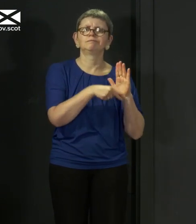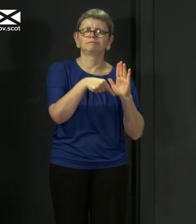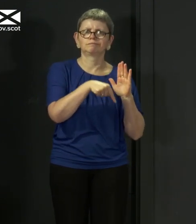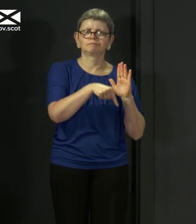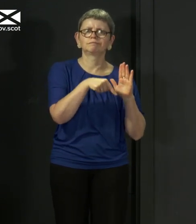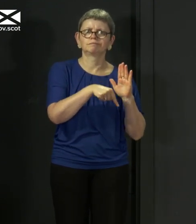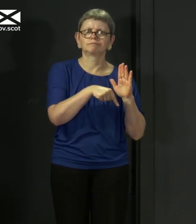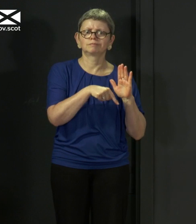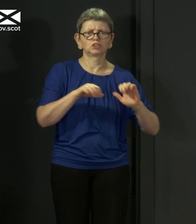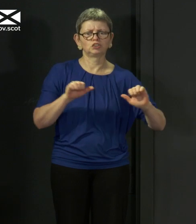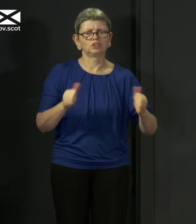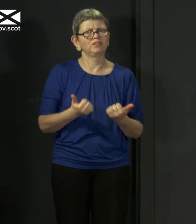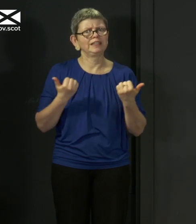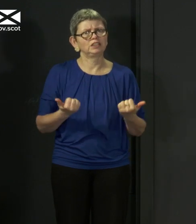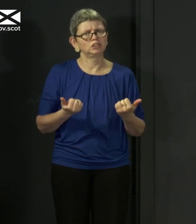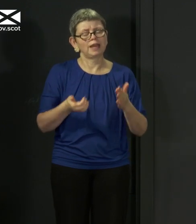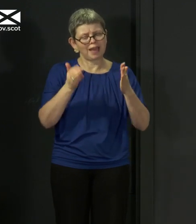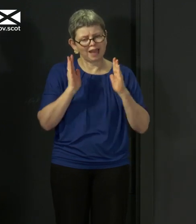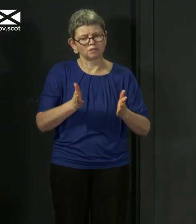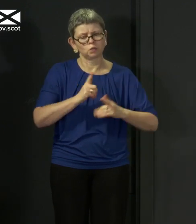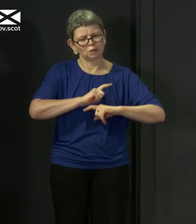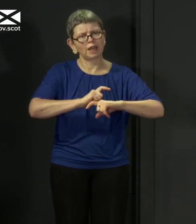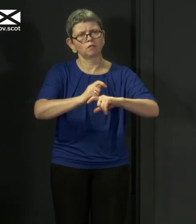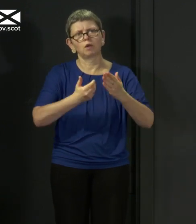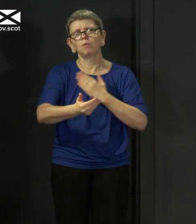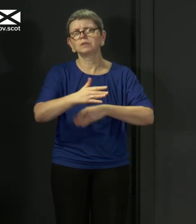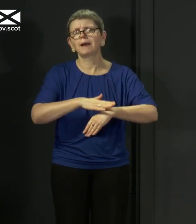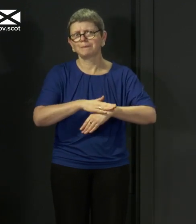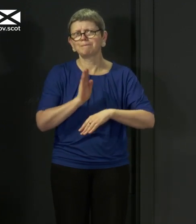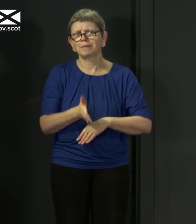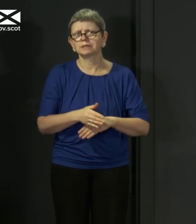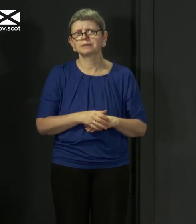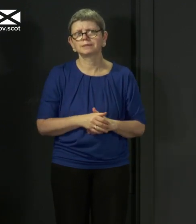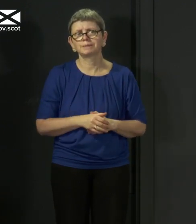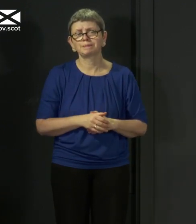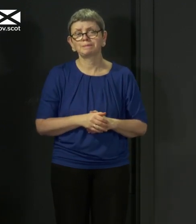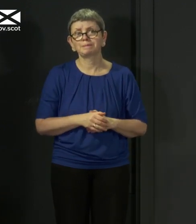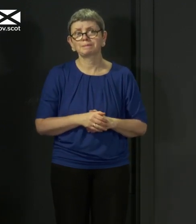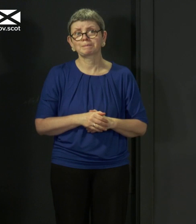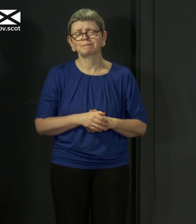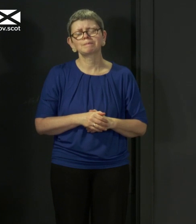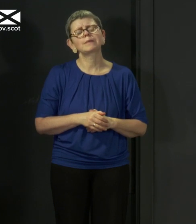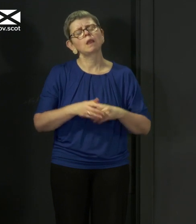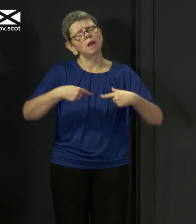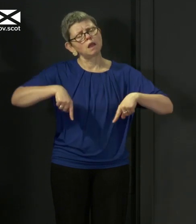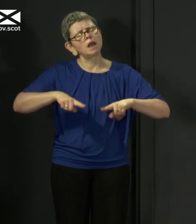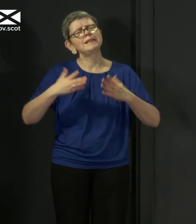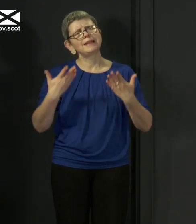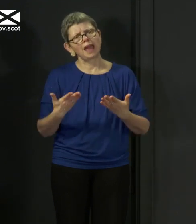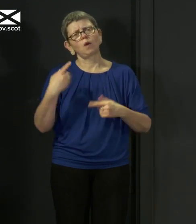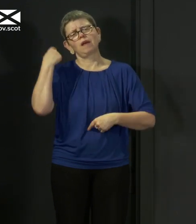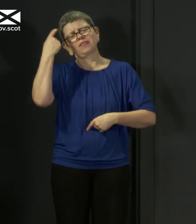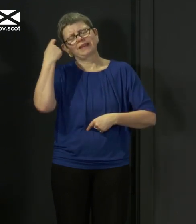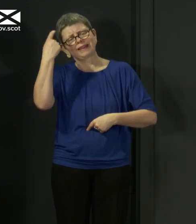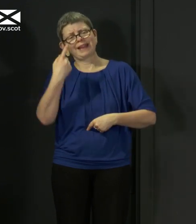We need you to stay the course for a bit longer. Of course, we are now thinking about the ways in which we can